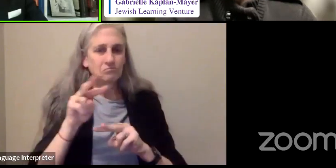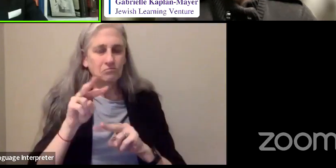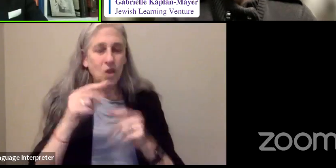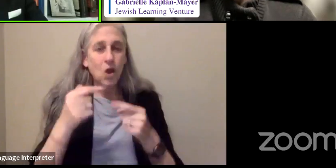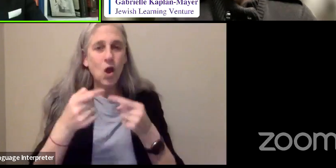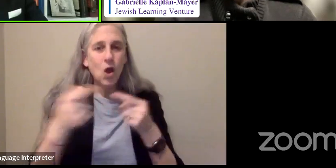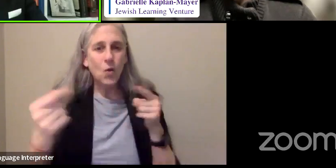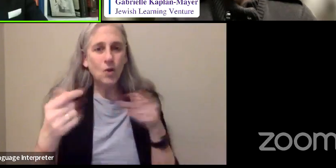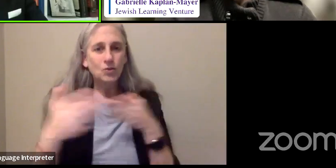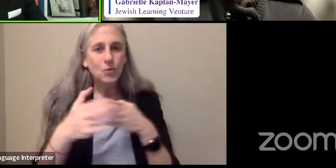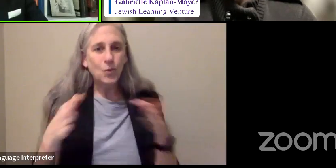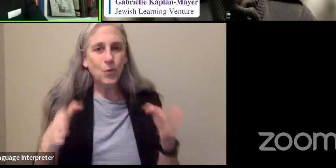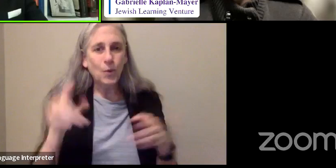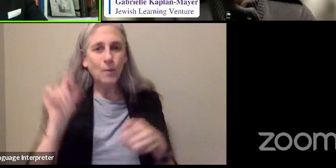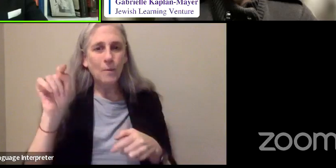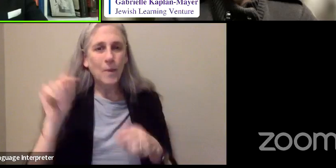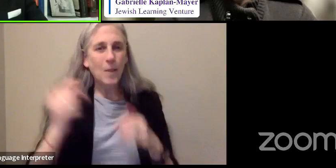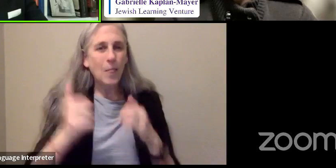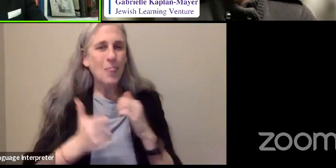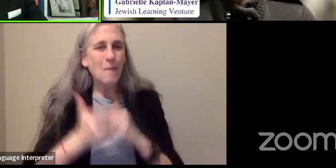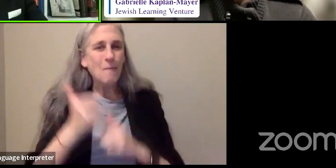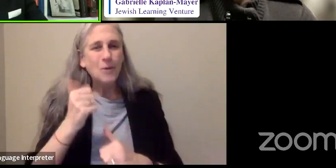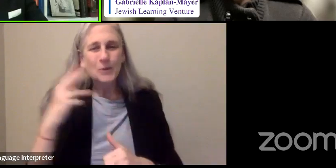the most beautiful